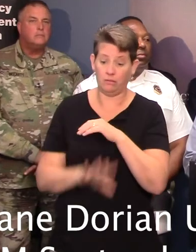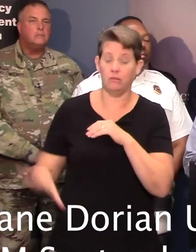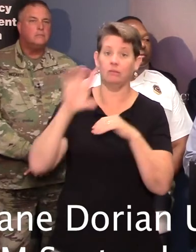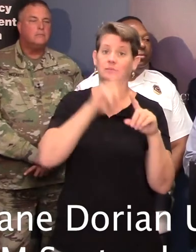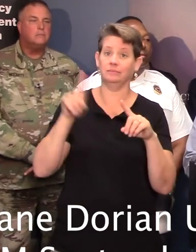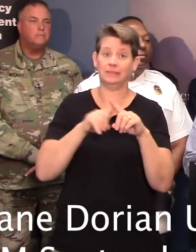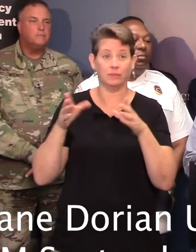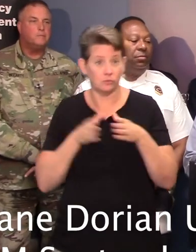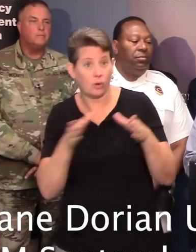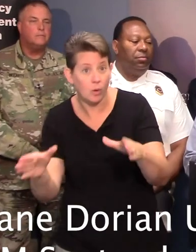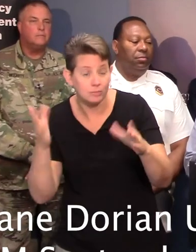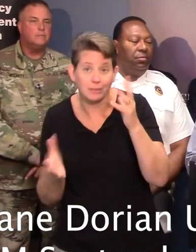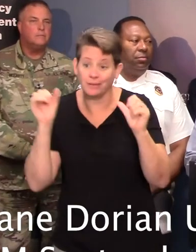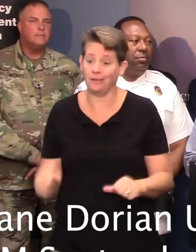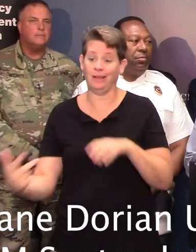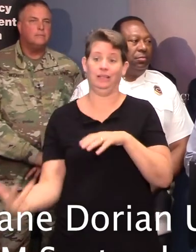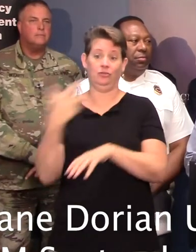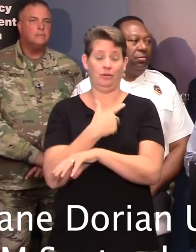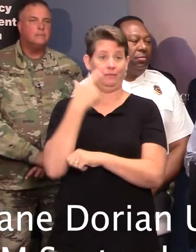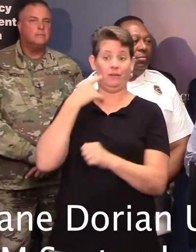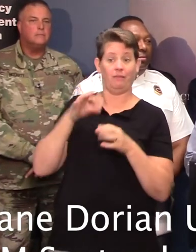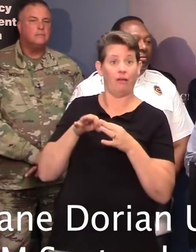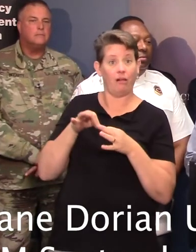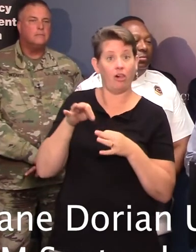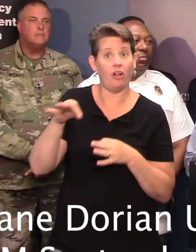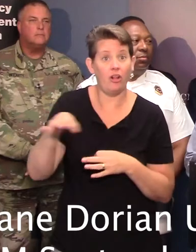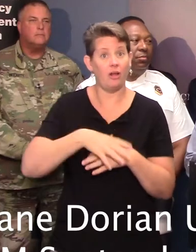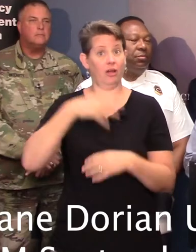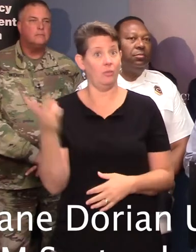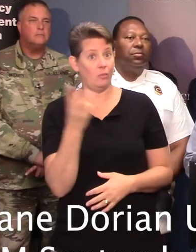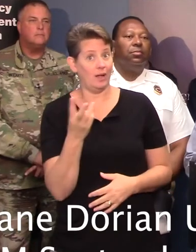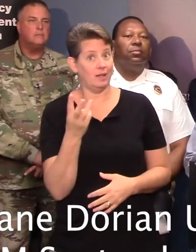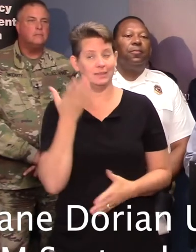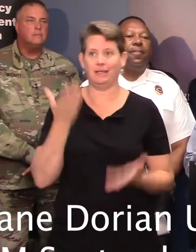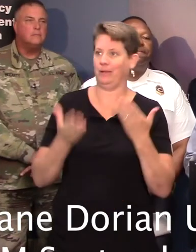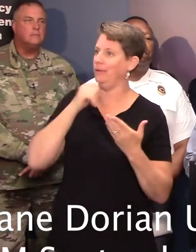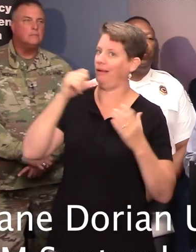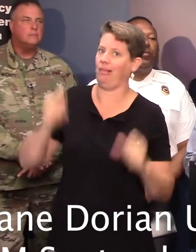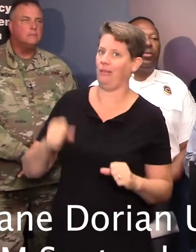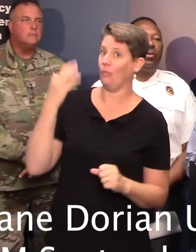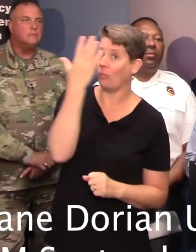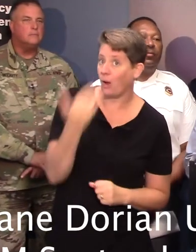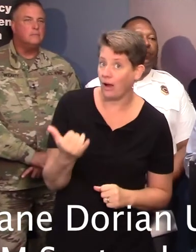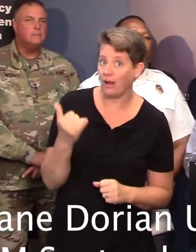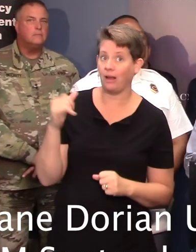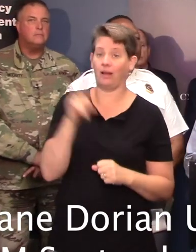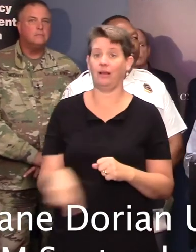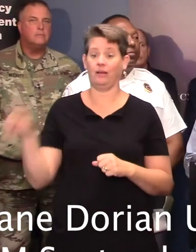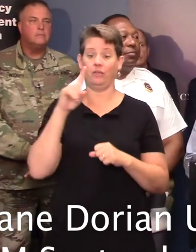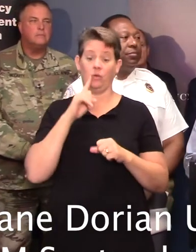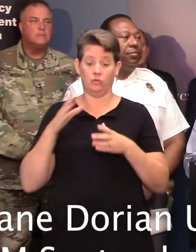make roads impassable. If you wait until the last minute to leave on Wednesday, you may not be able to because some of those low-lying